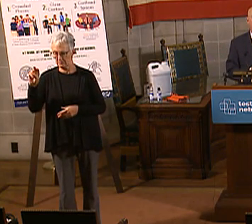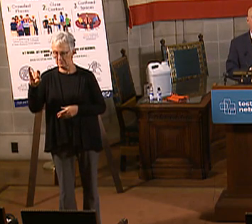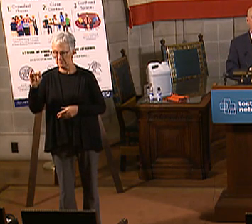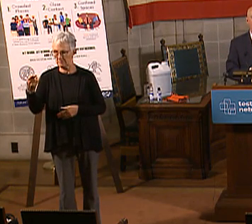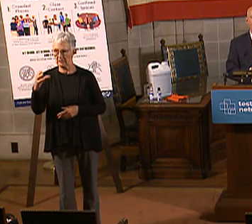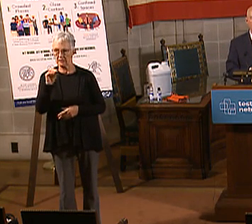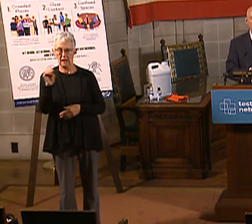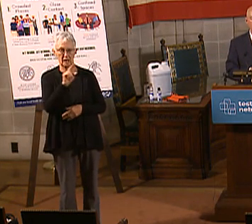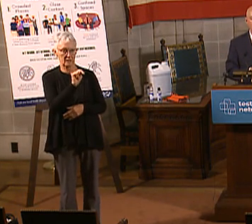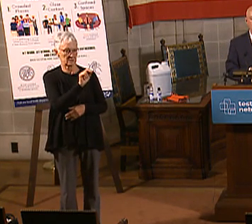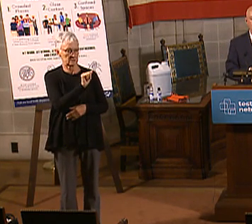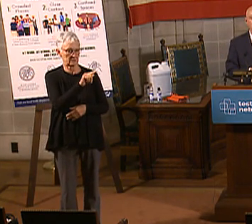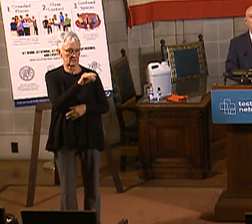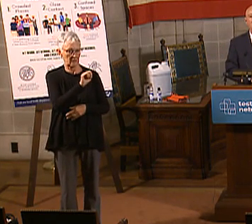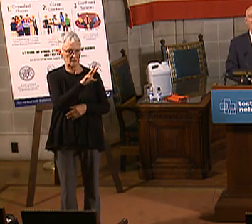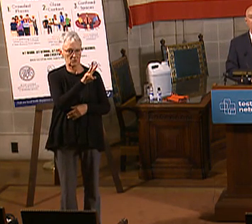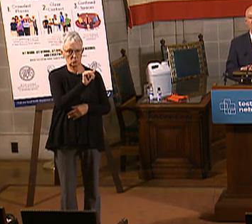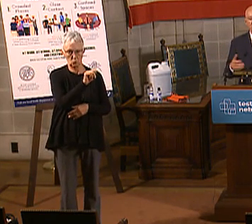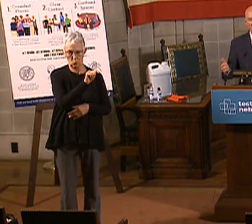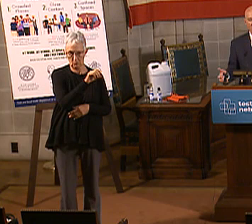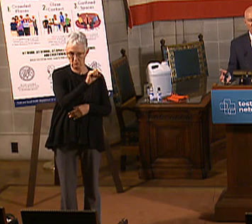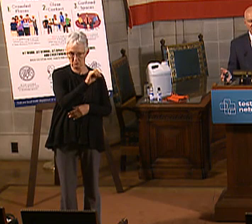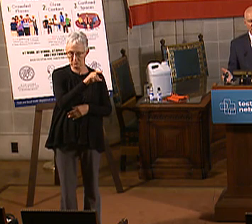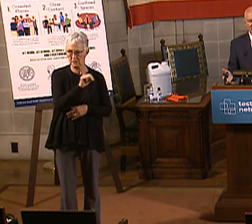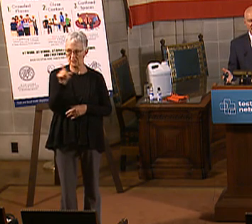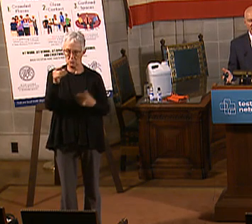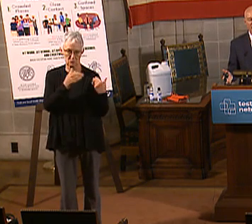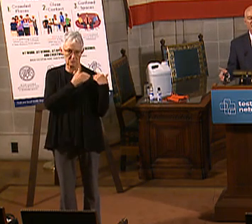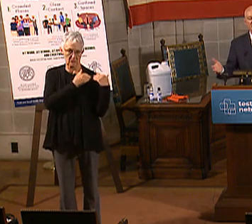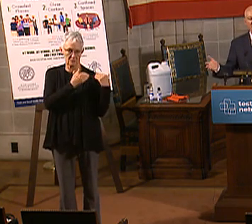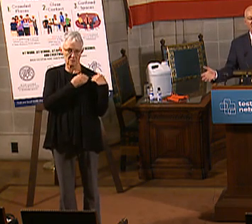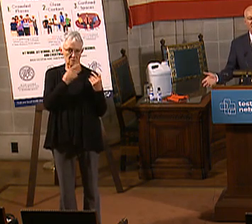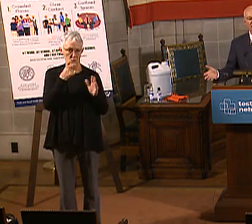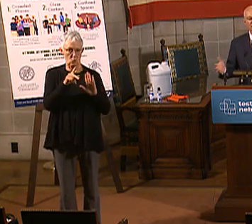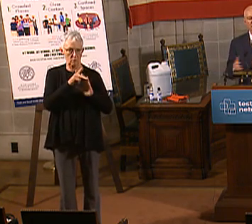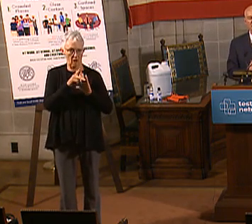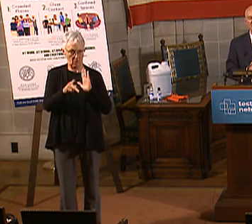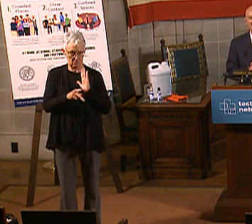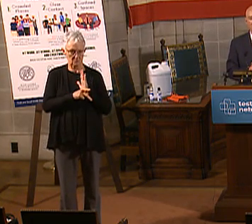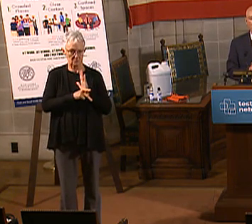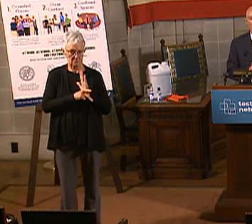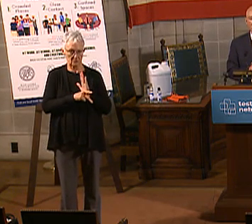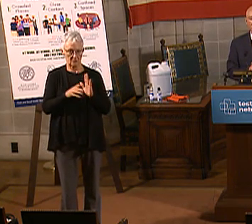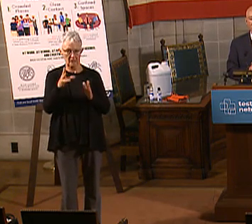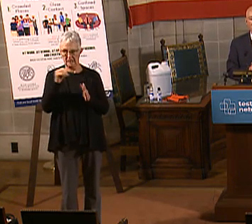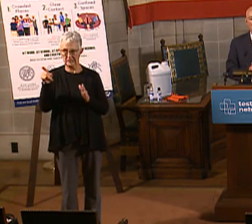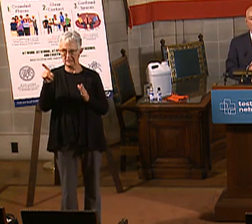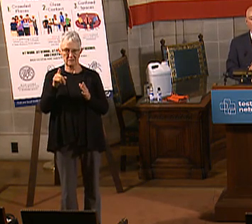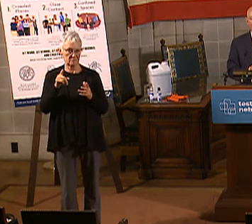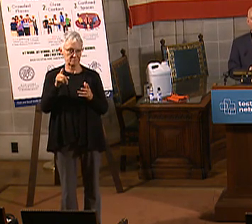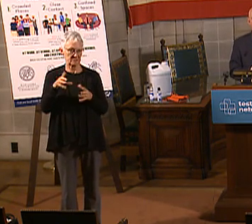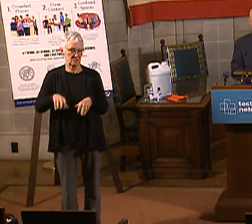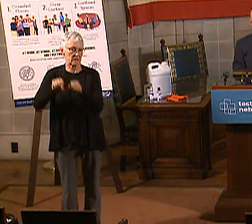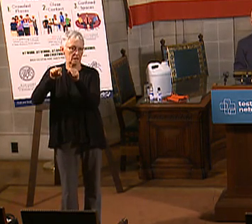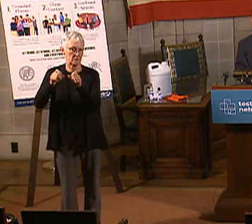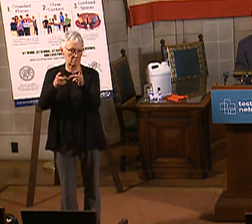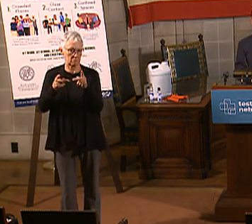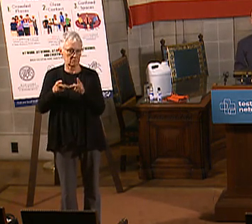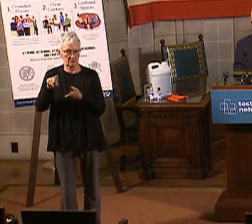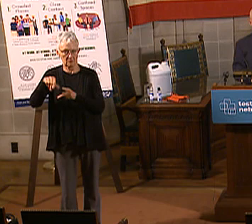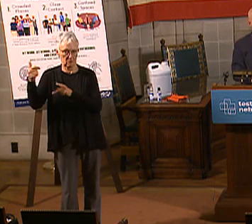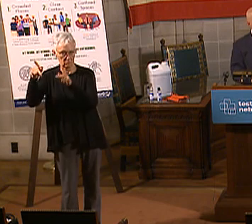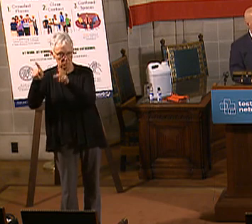Policy and Regulation. Normally, Jeremy Brunson would be here, but he had a family issue and was not able to join us. So with that,